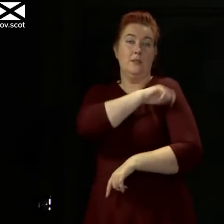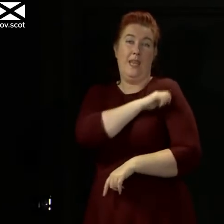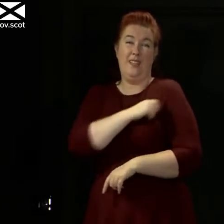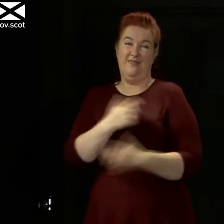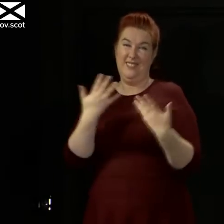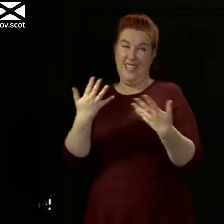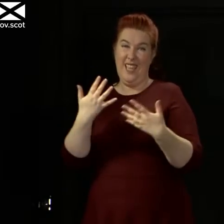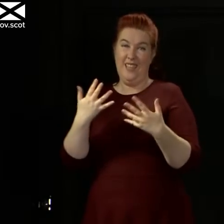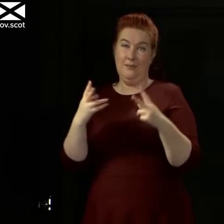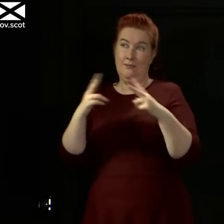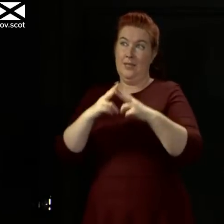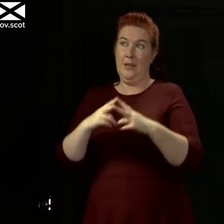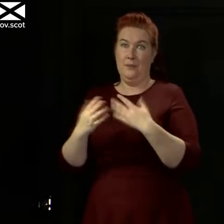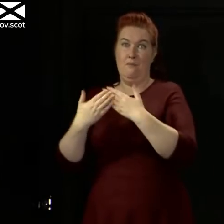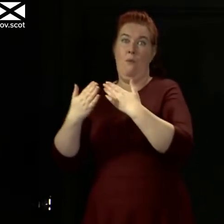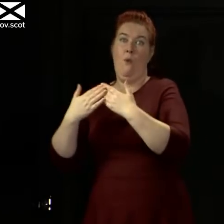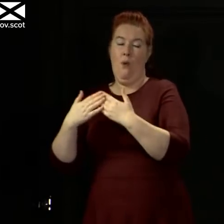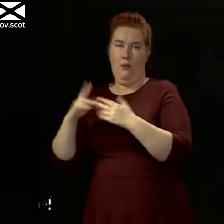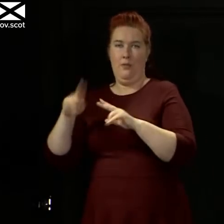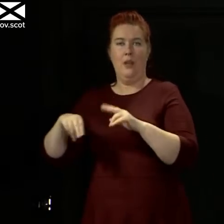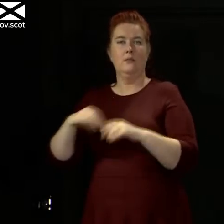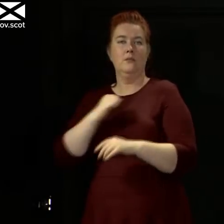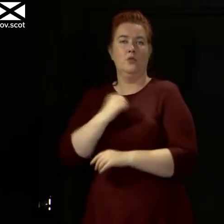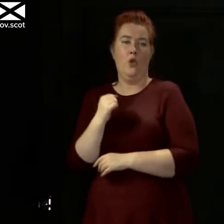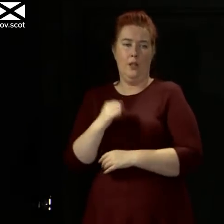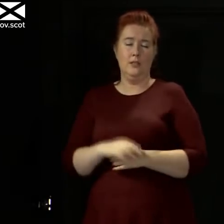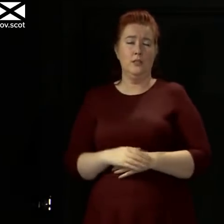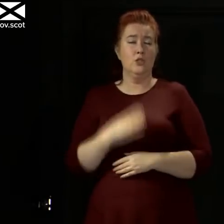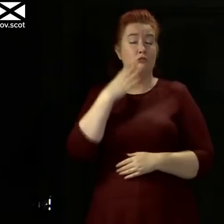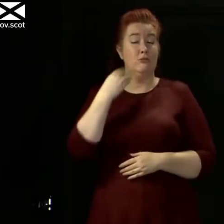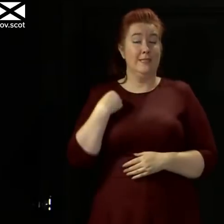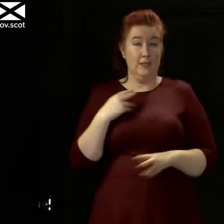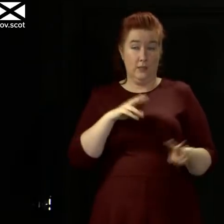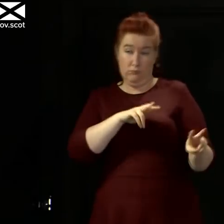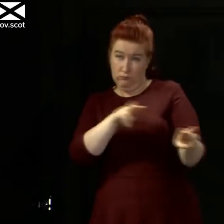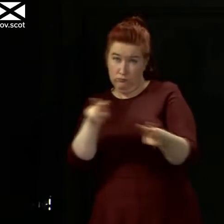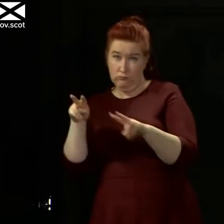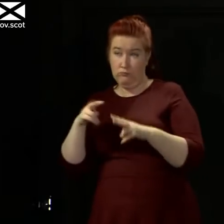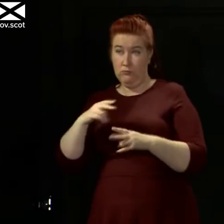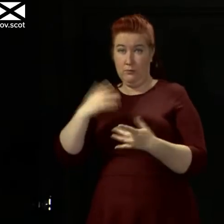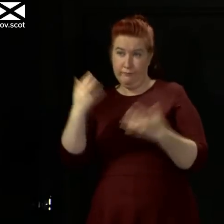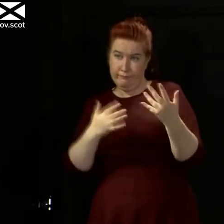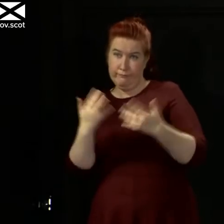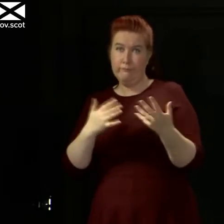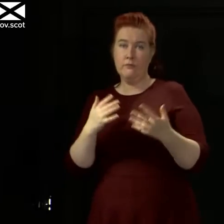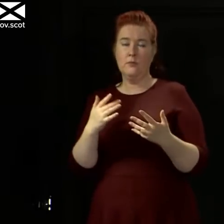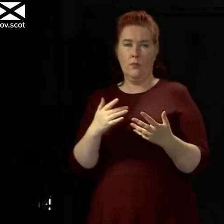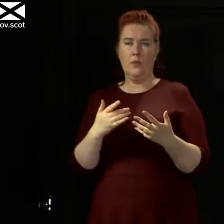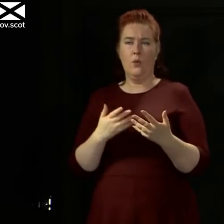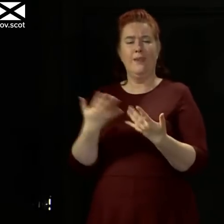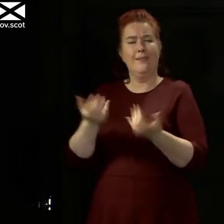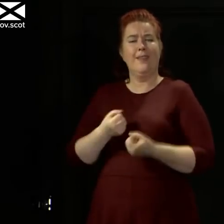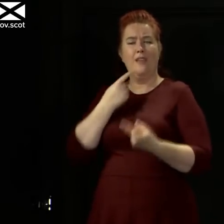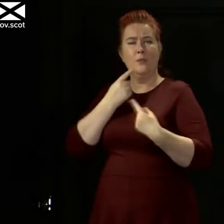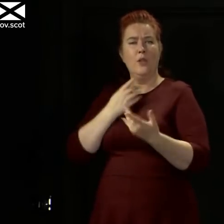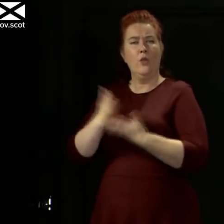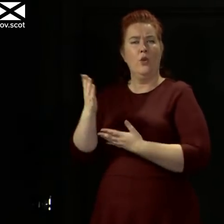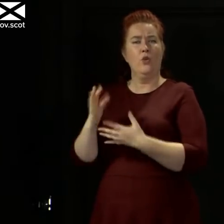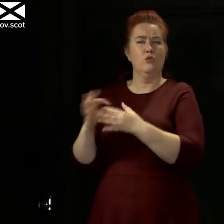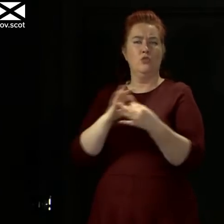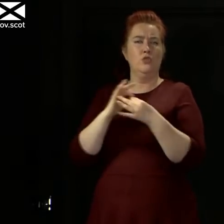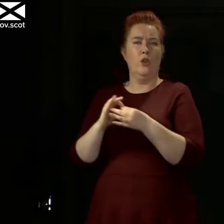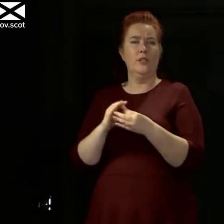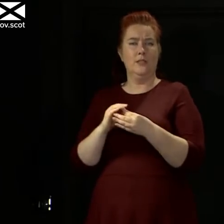higher in Spain than in Scotland. The most recent prevalence data, and we get this data through the joint biosecurity centre arrangements,